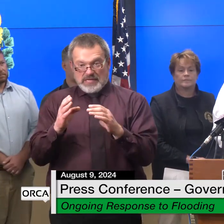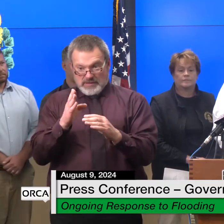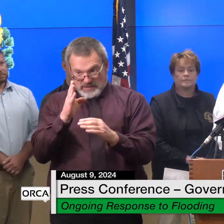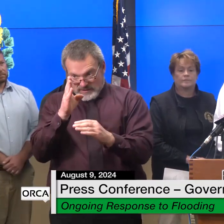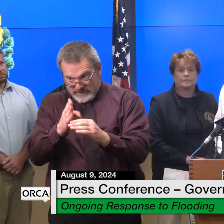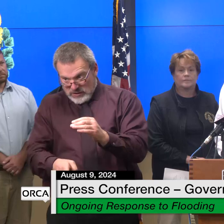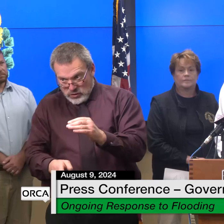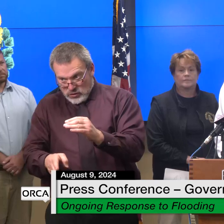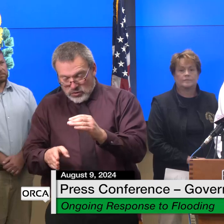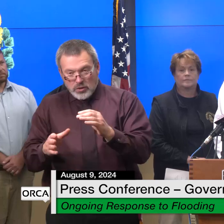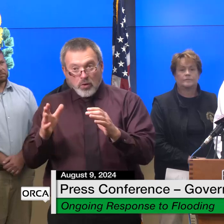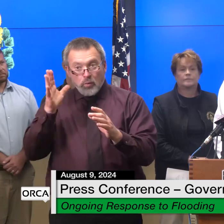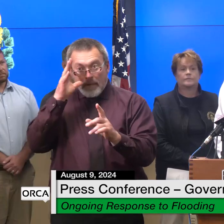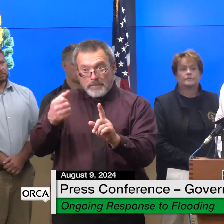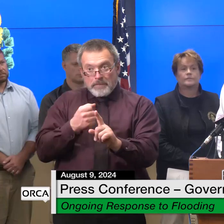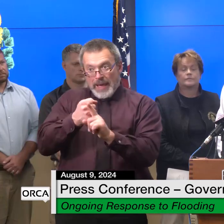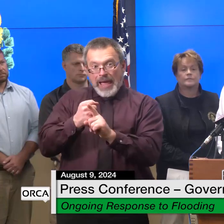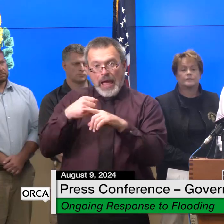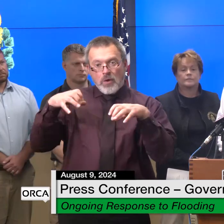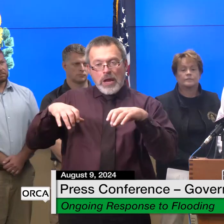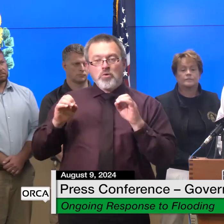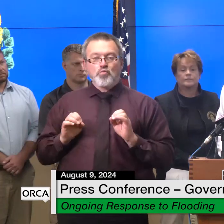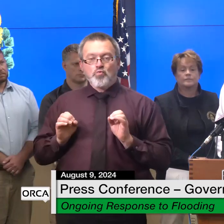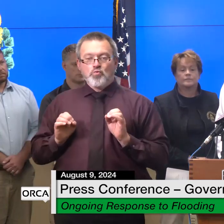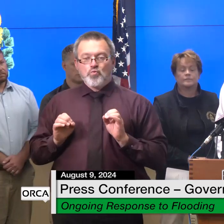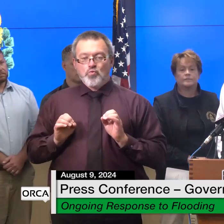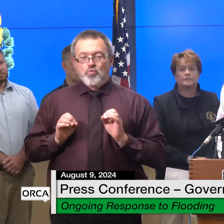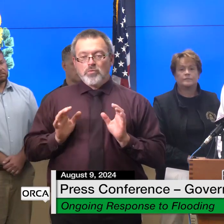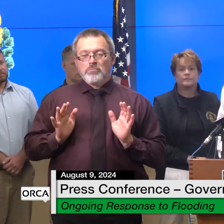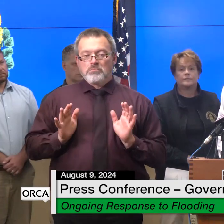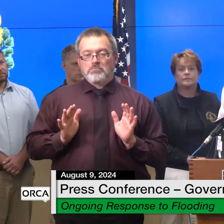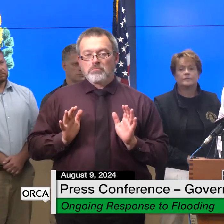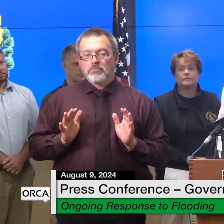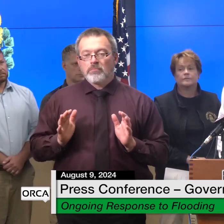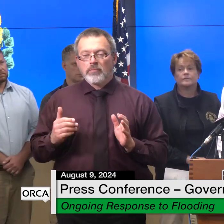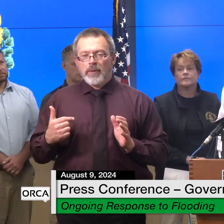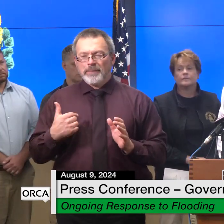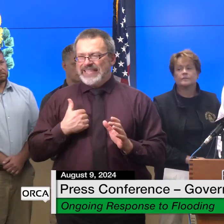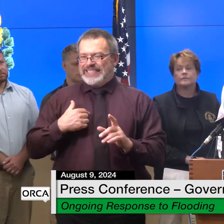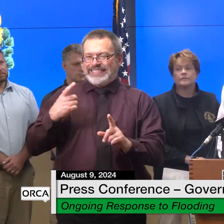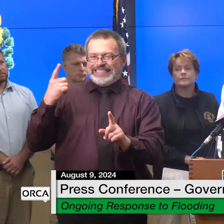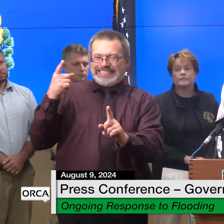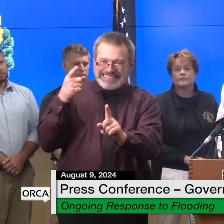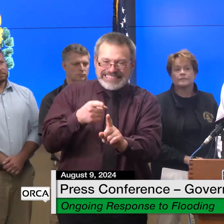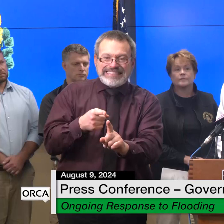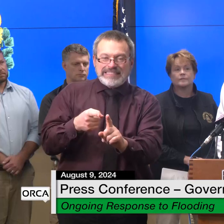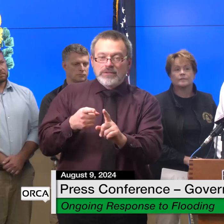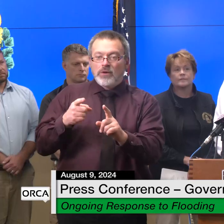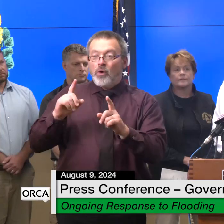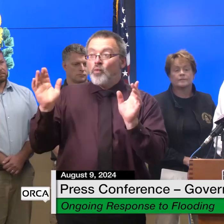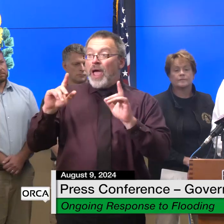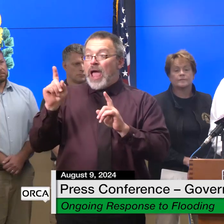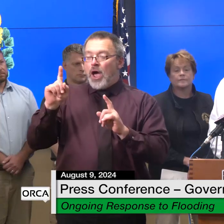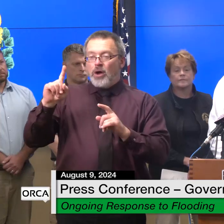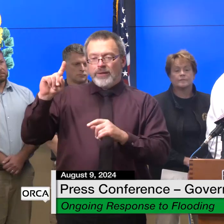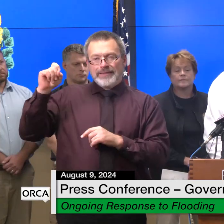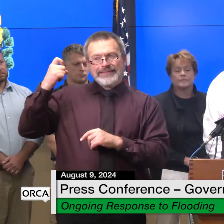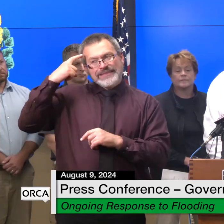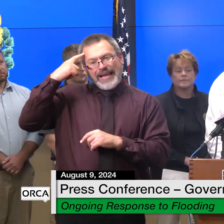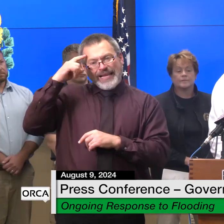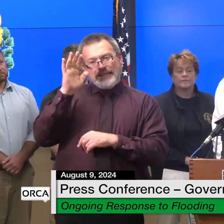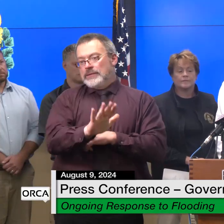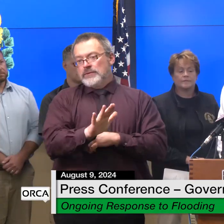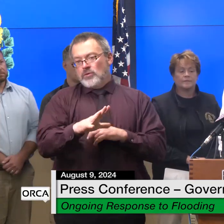to our our i'm speaking specifically on the state network but we haven't yet